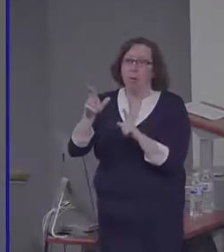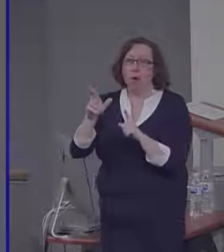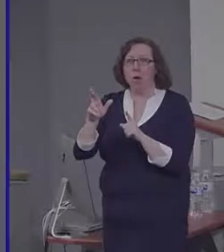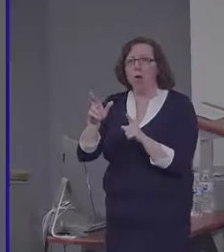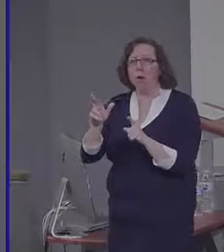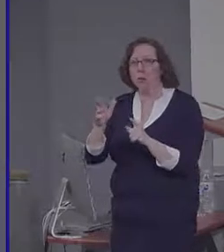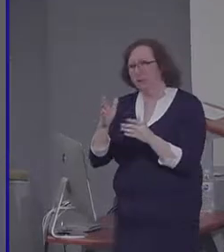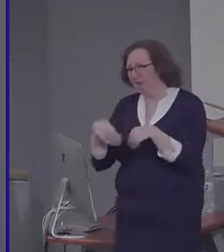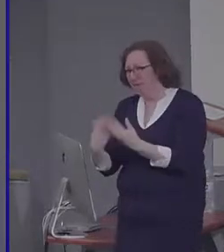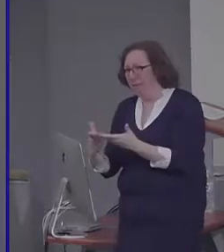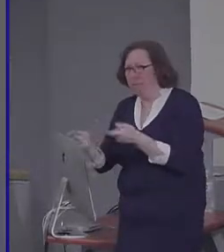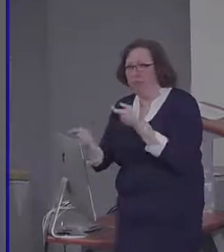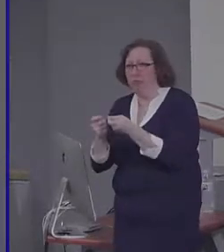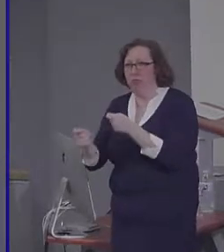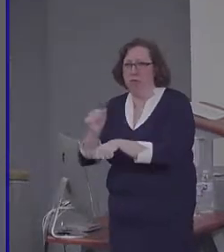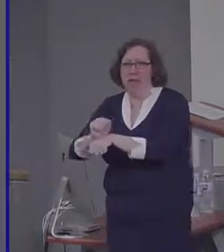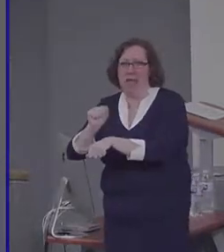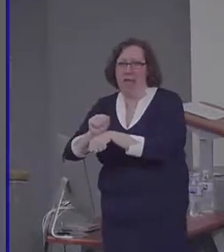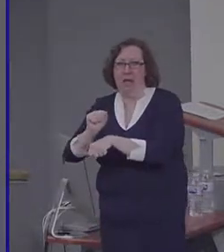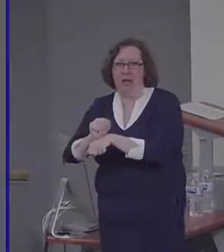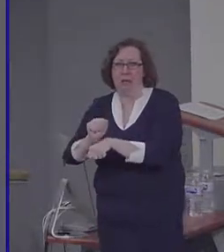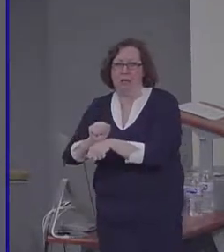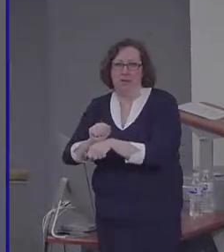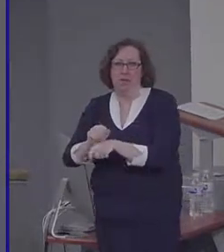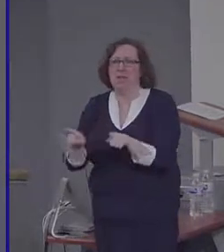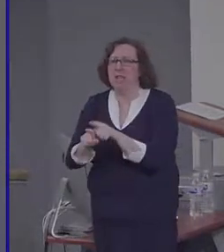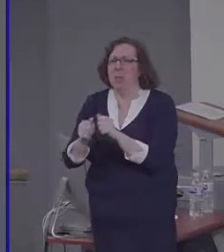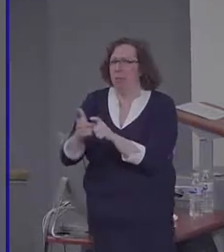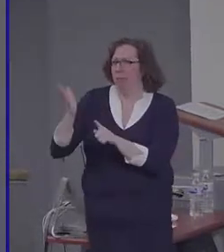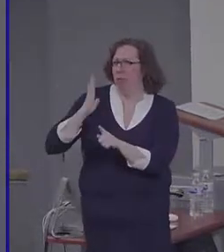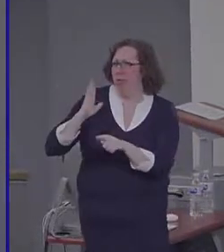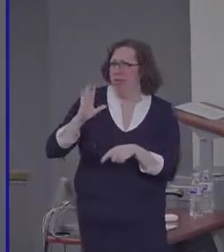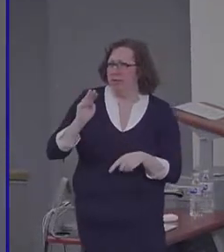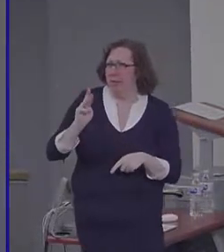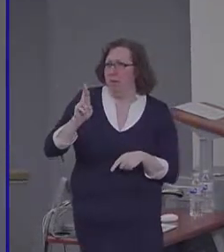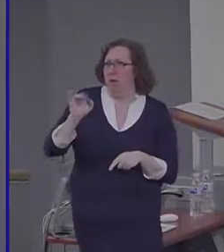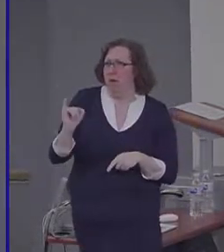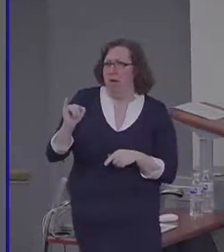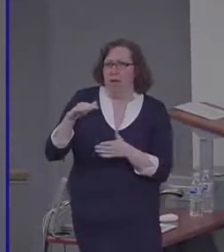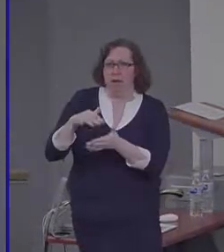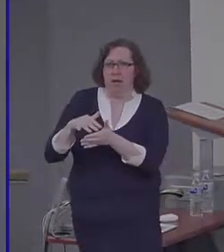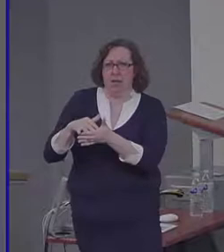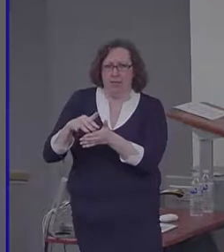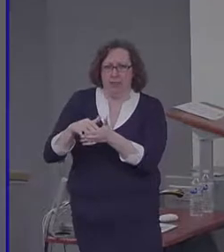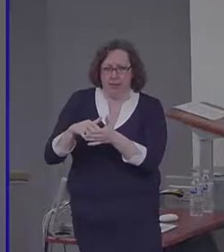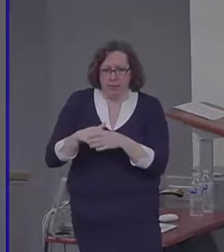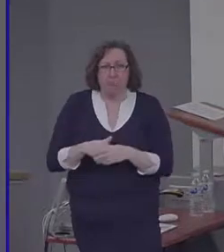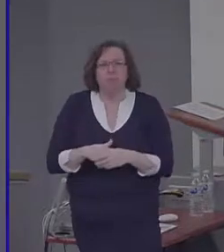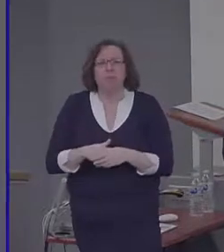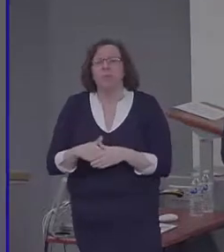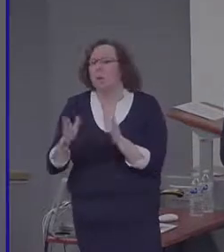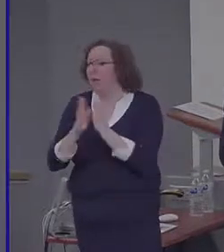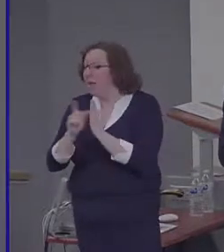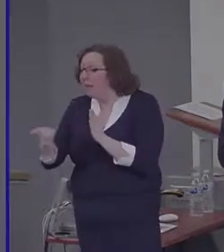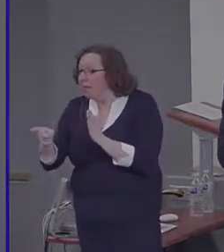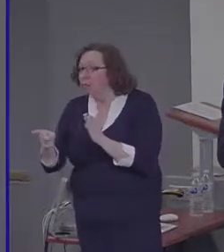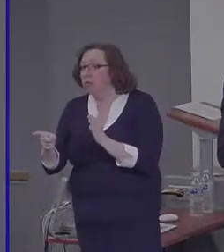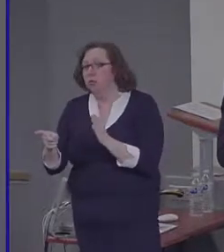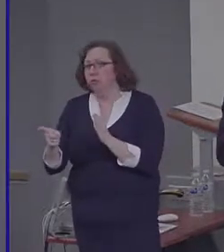fMRI studies, where you have to generate a sentence in response to a keyword